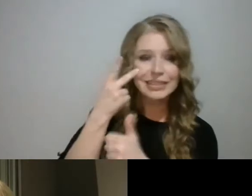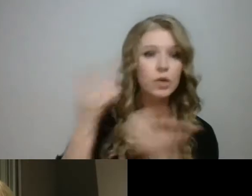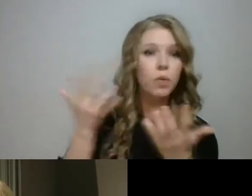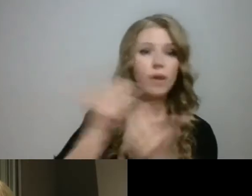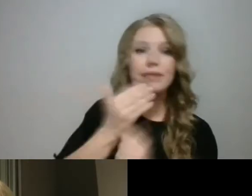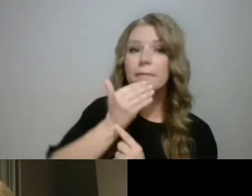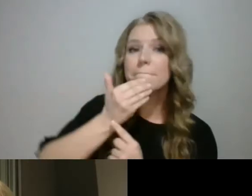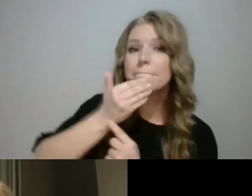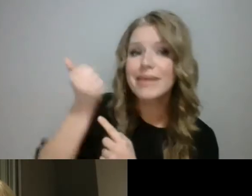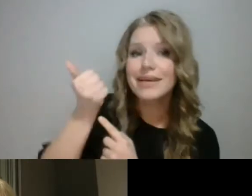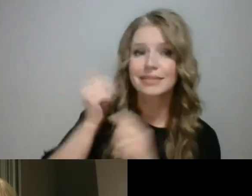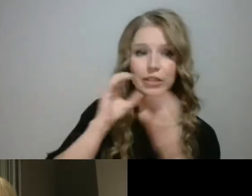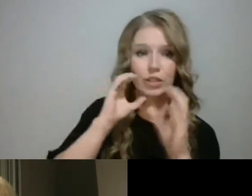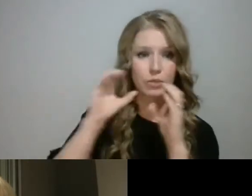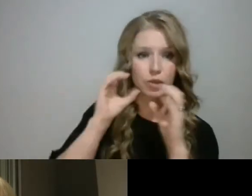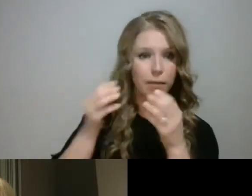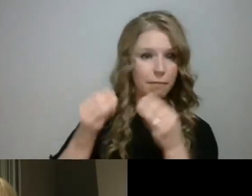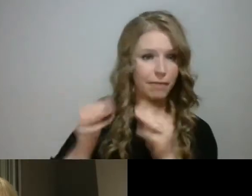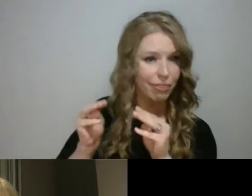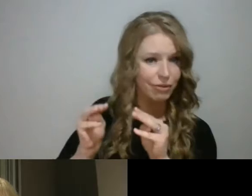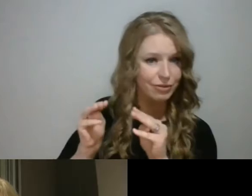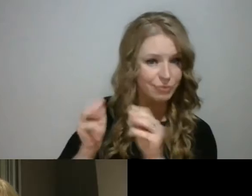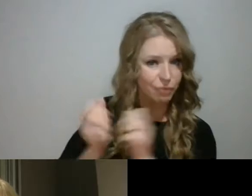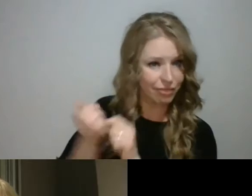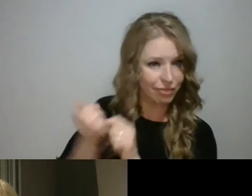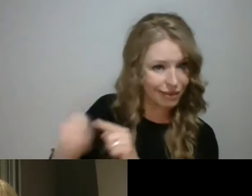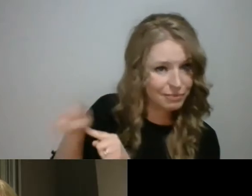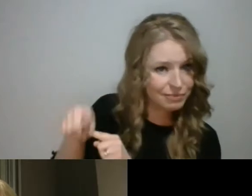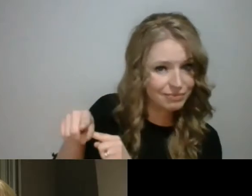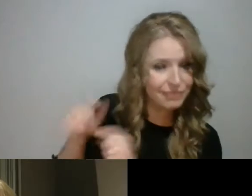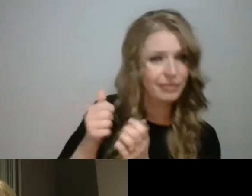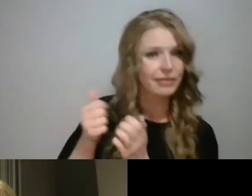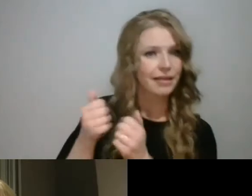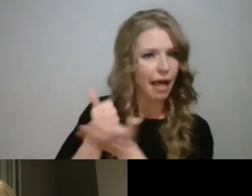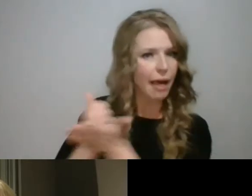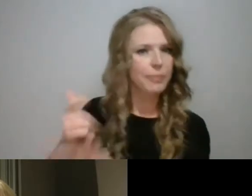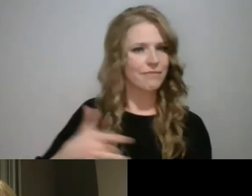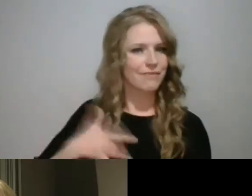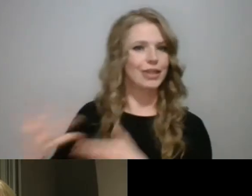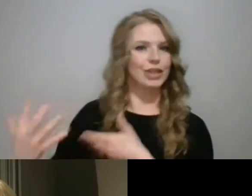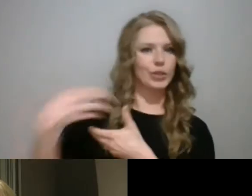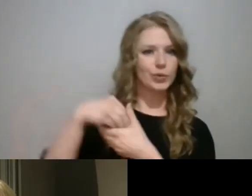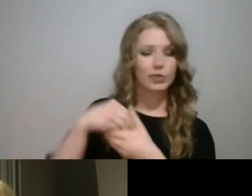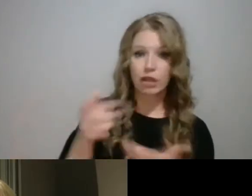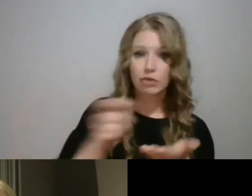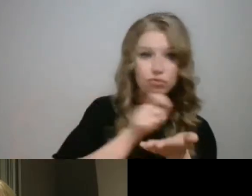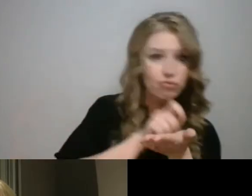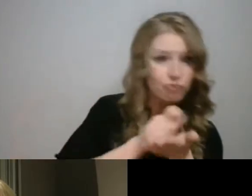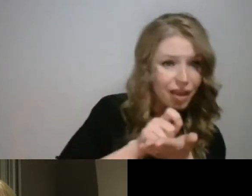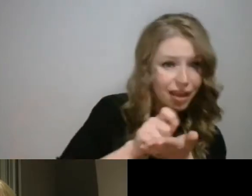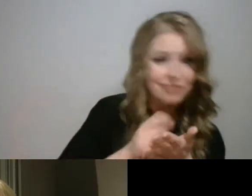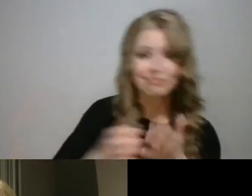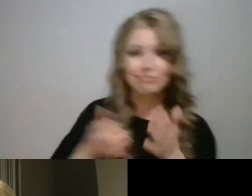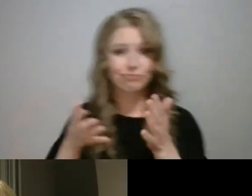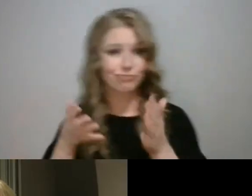or hard of hearing, just check with them to see how they would like to be communicated with and what makes them